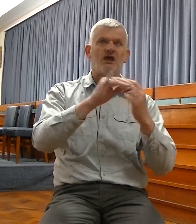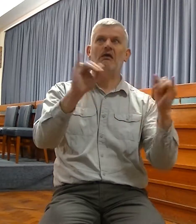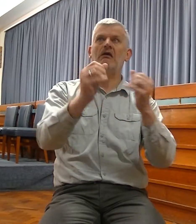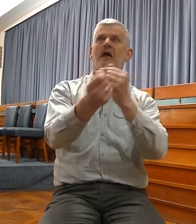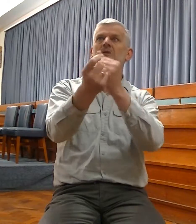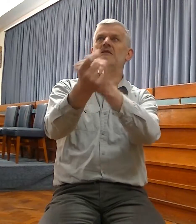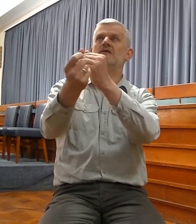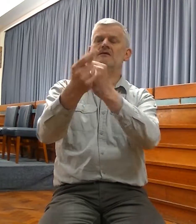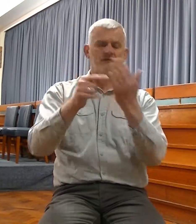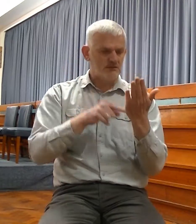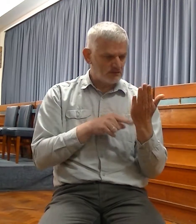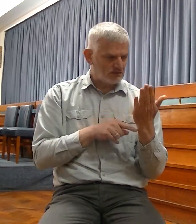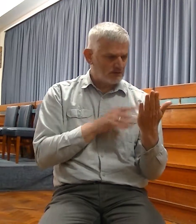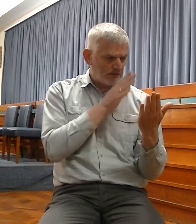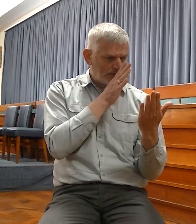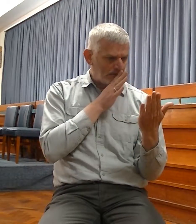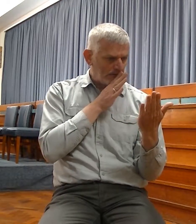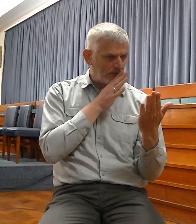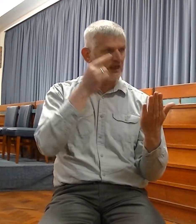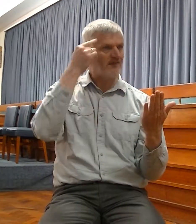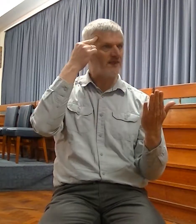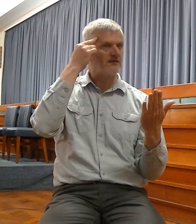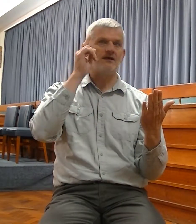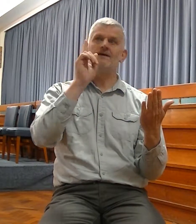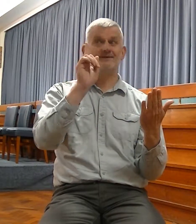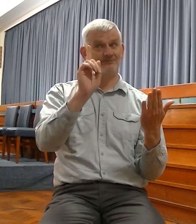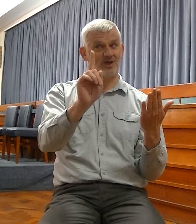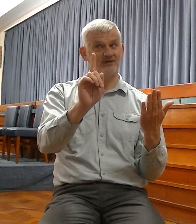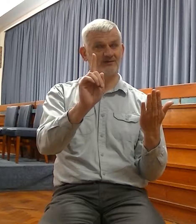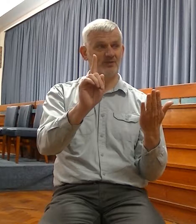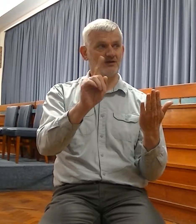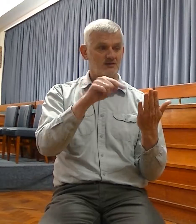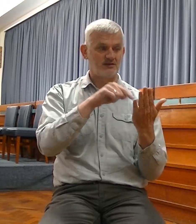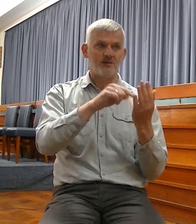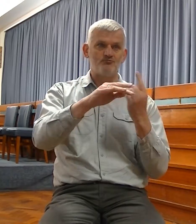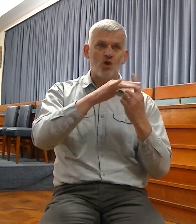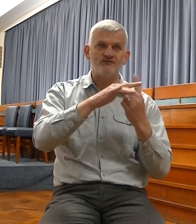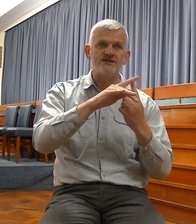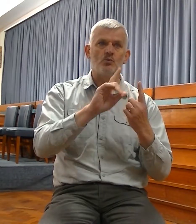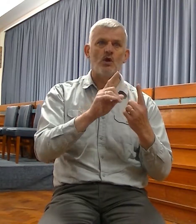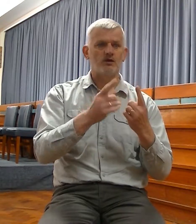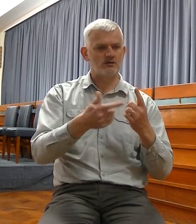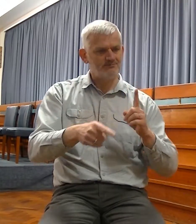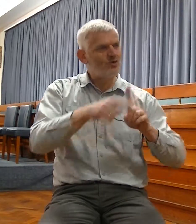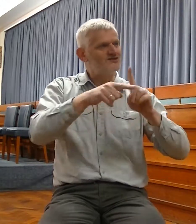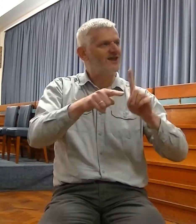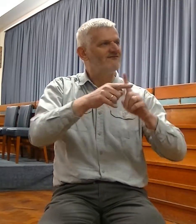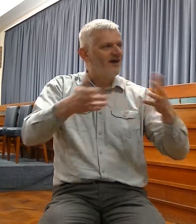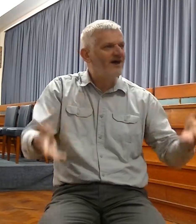to Judah in particular. But it also has great prophecies of restoration, and God dealing with a